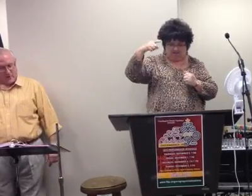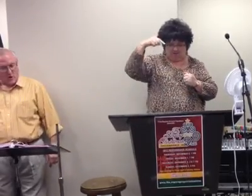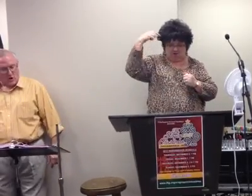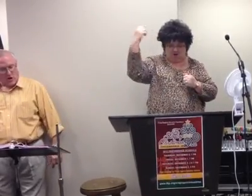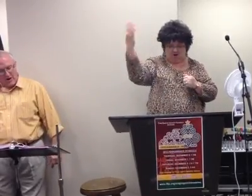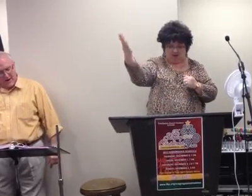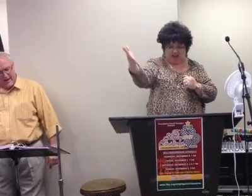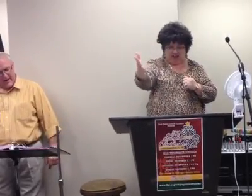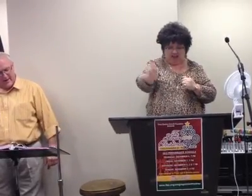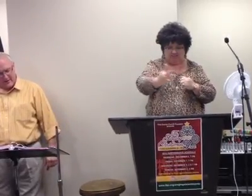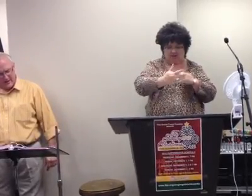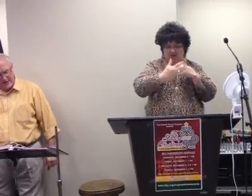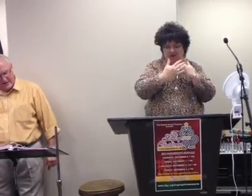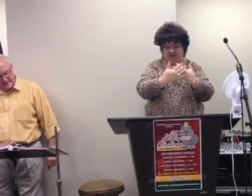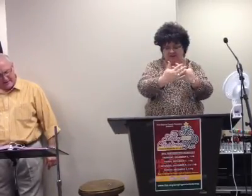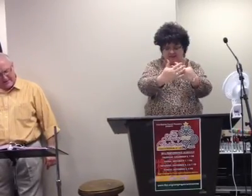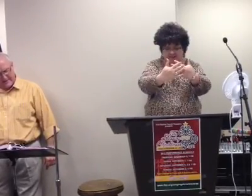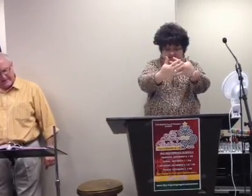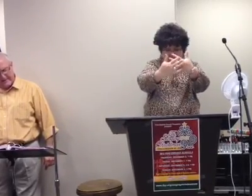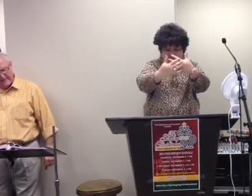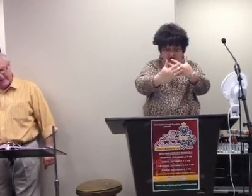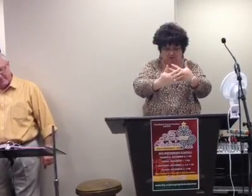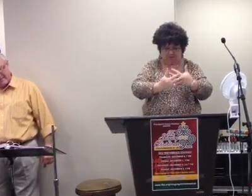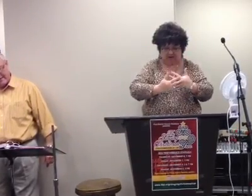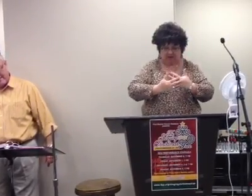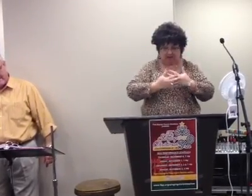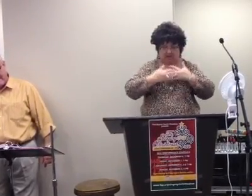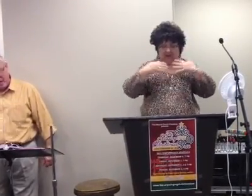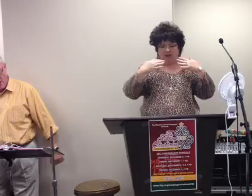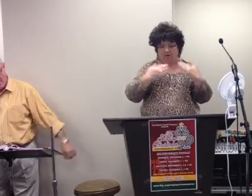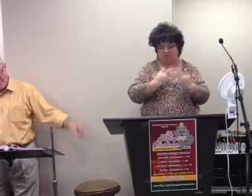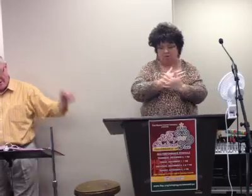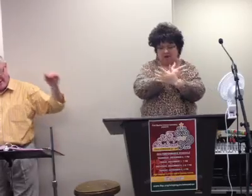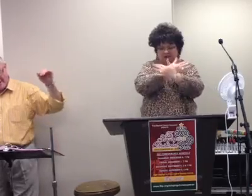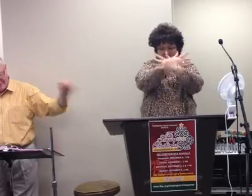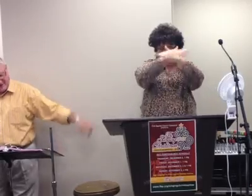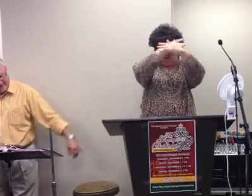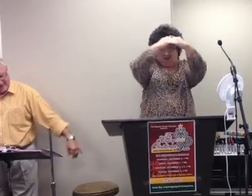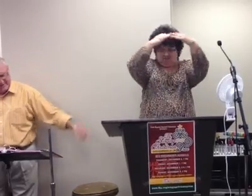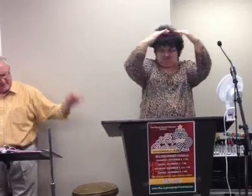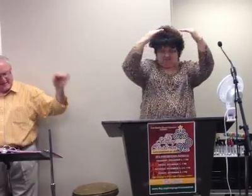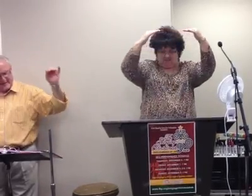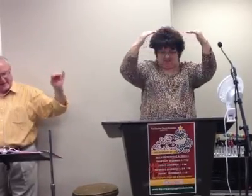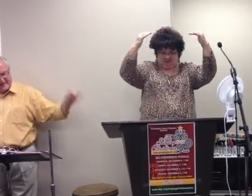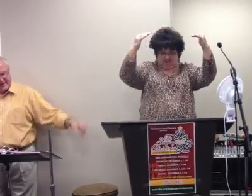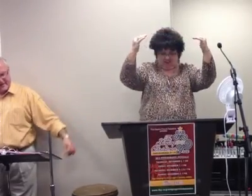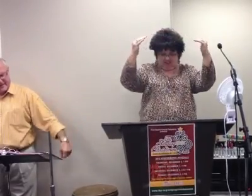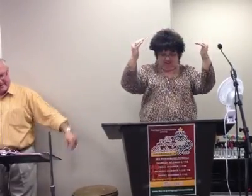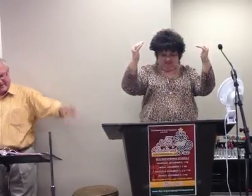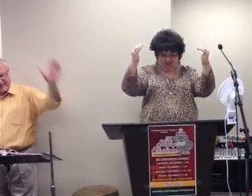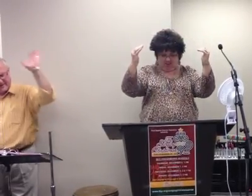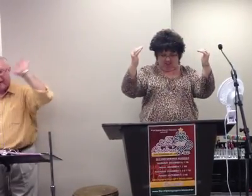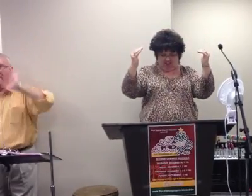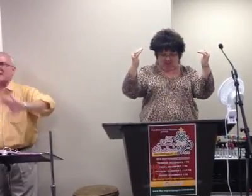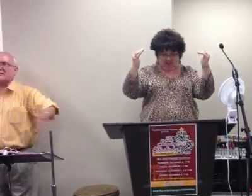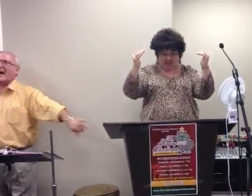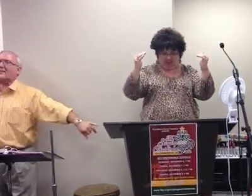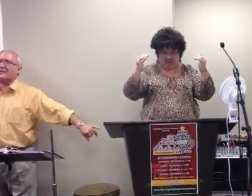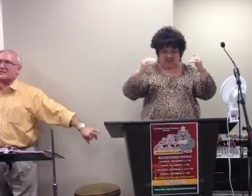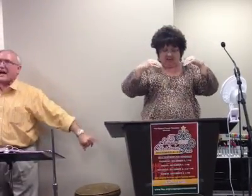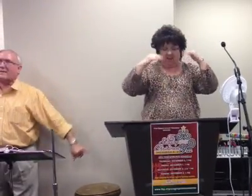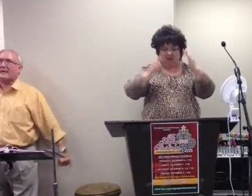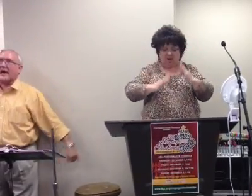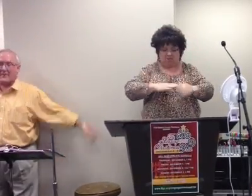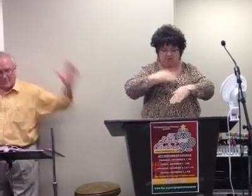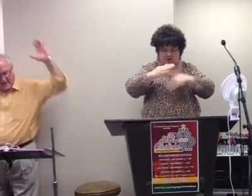before heaven I'm near thee, breath of heaven. Everybody sing